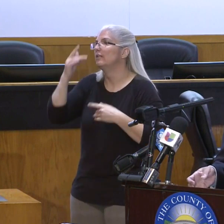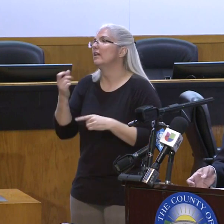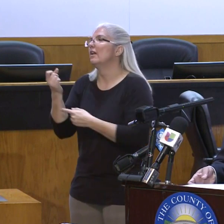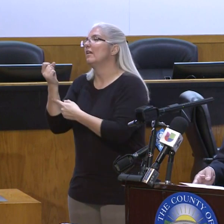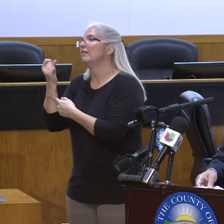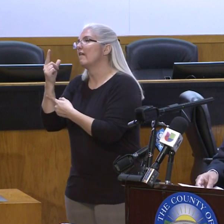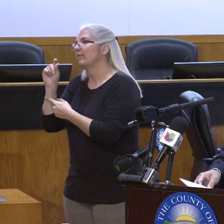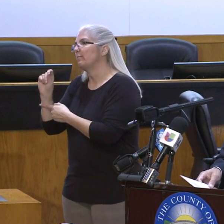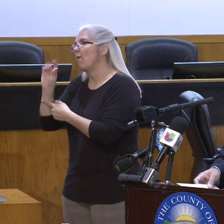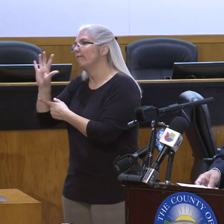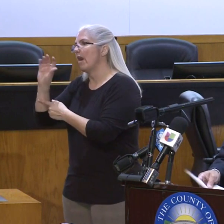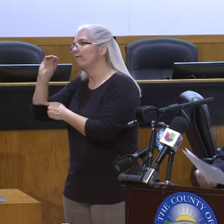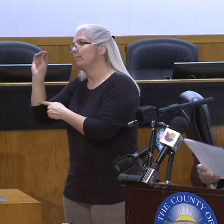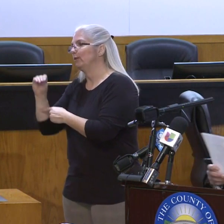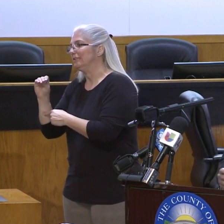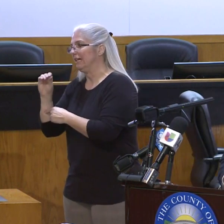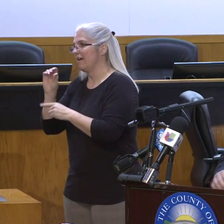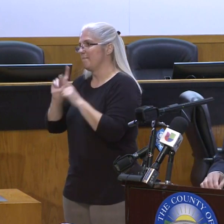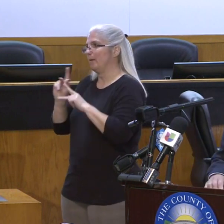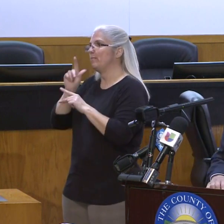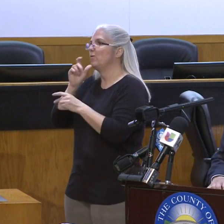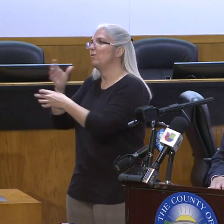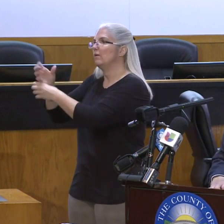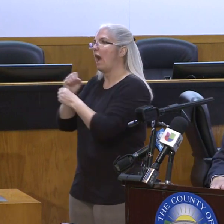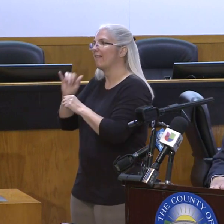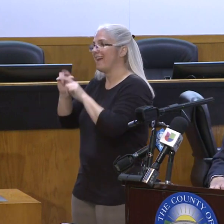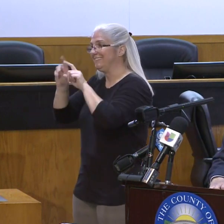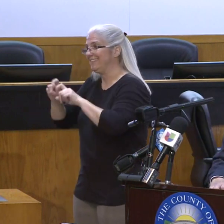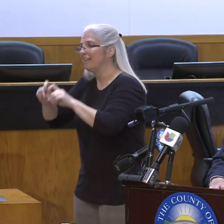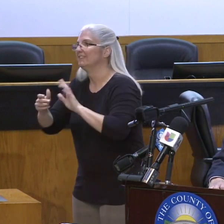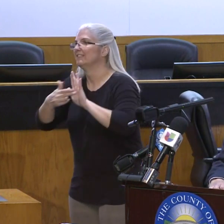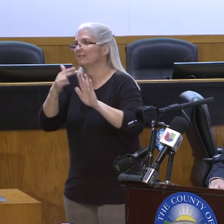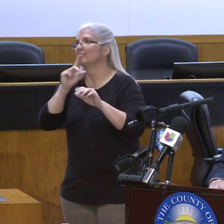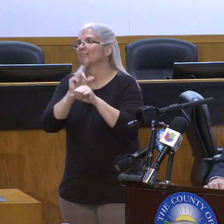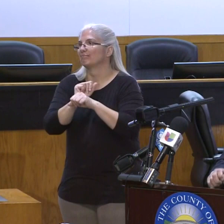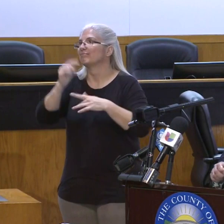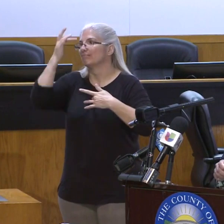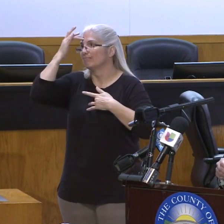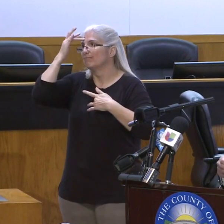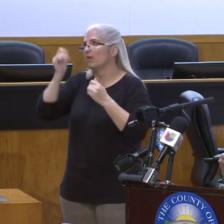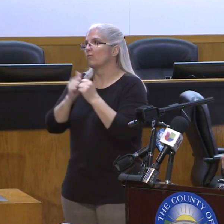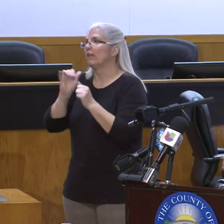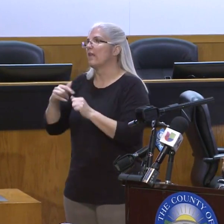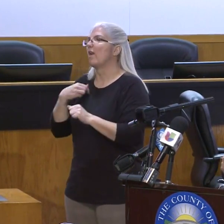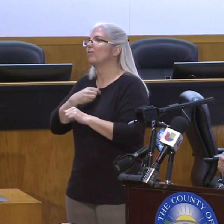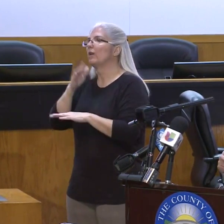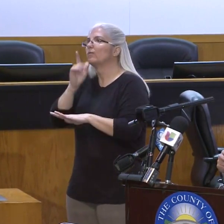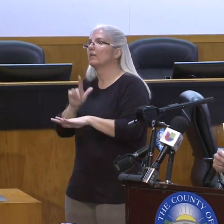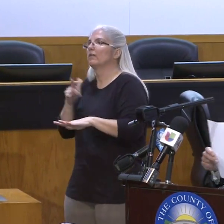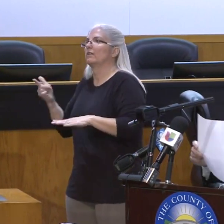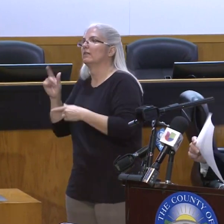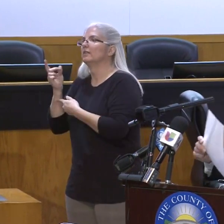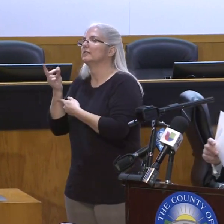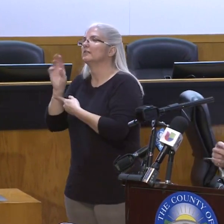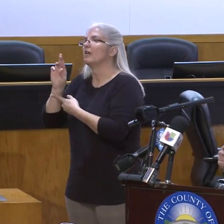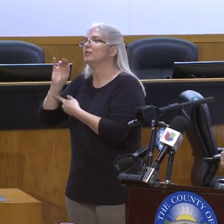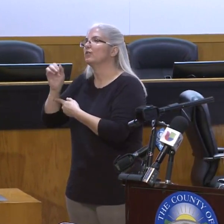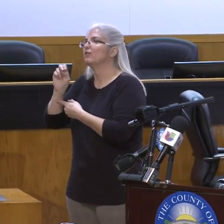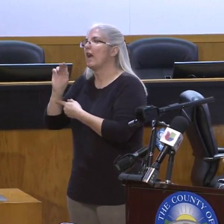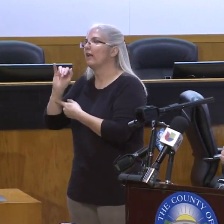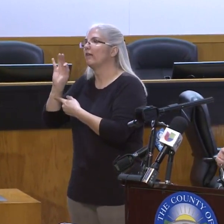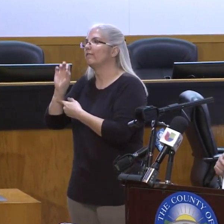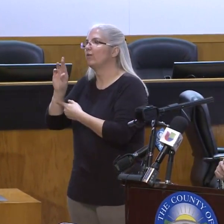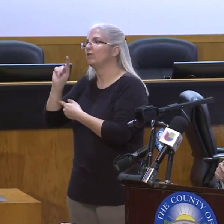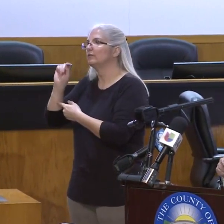tested tested positive. So with that, I'm going to turn it over to Dr. Tong, who has been leading with her team the